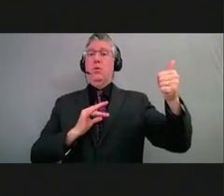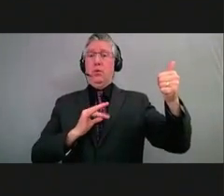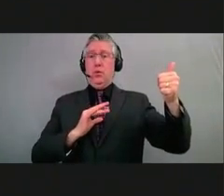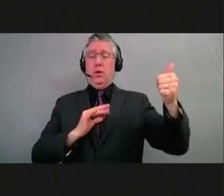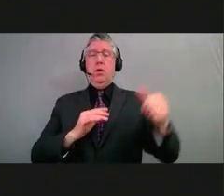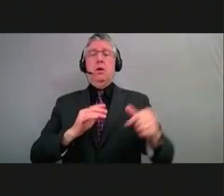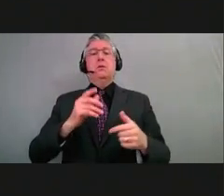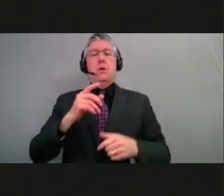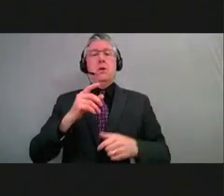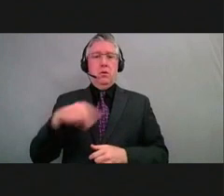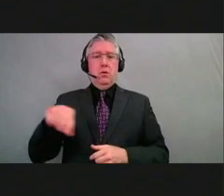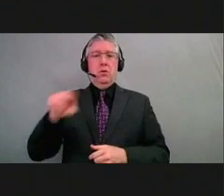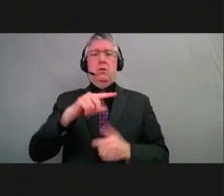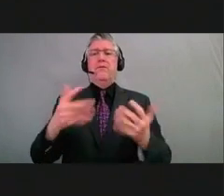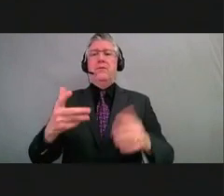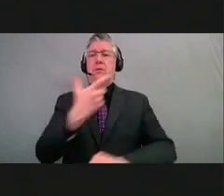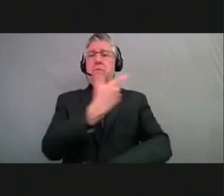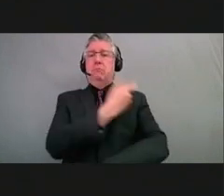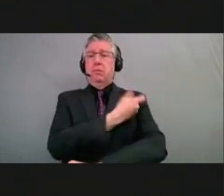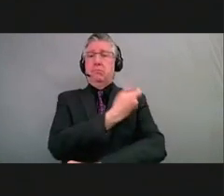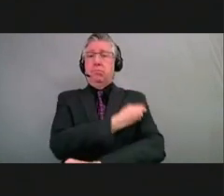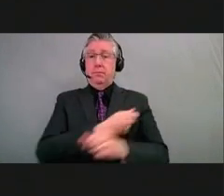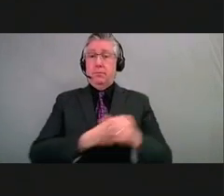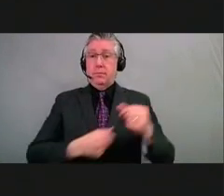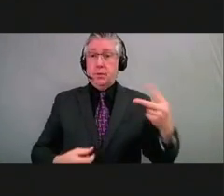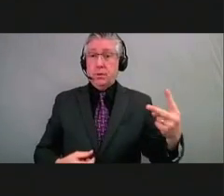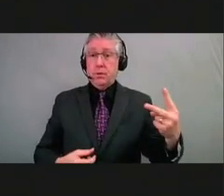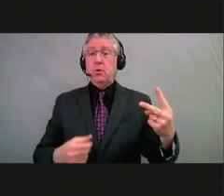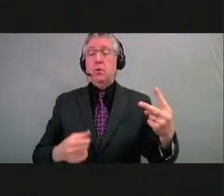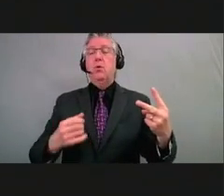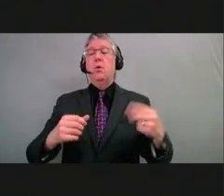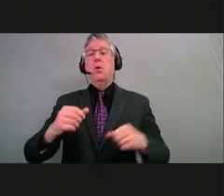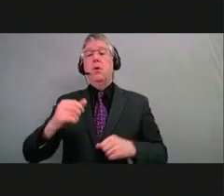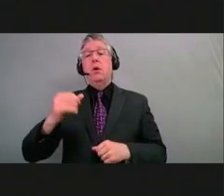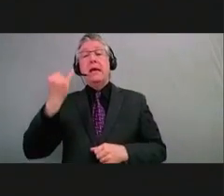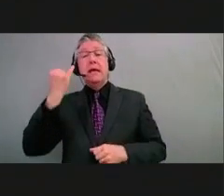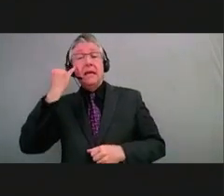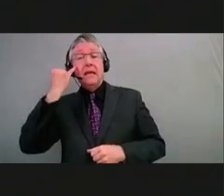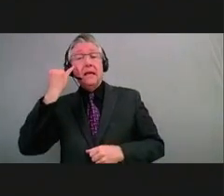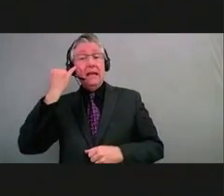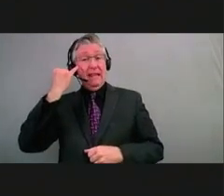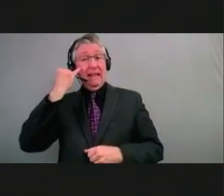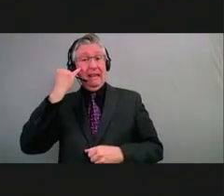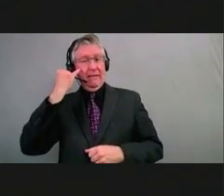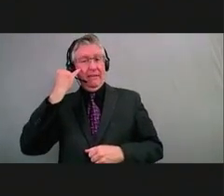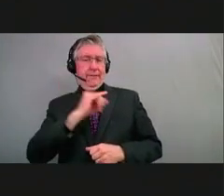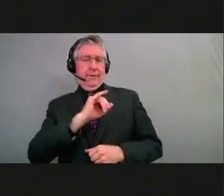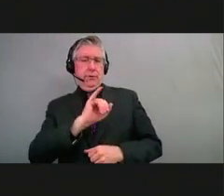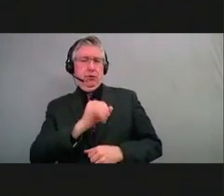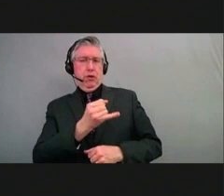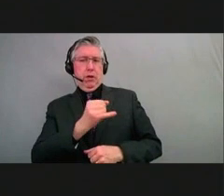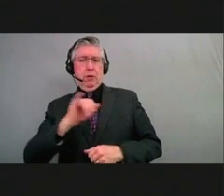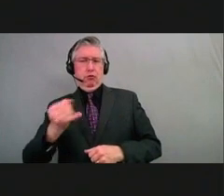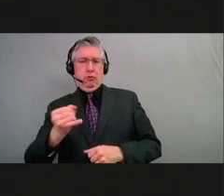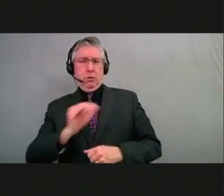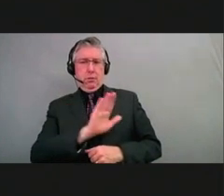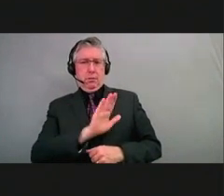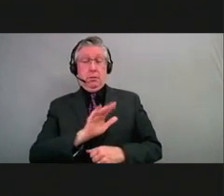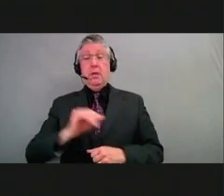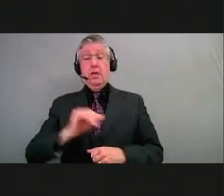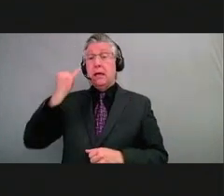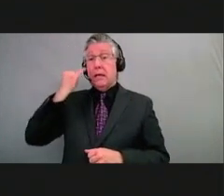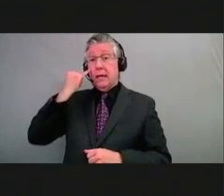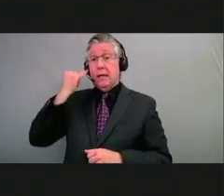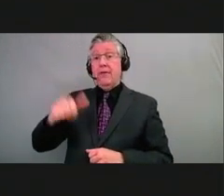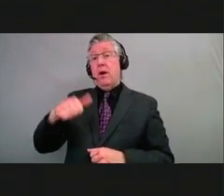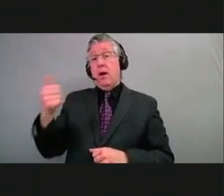second dose if you got your J&J as your first dose. And it means getting a third dose if you had received